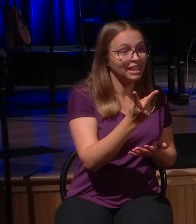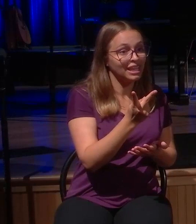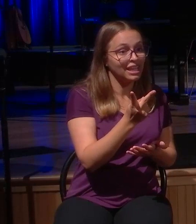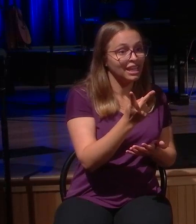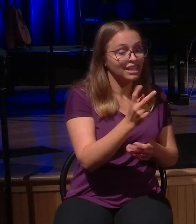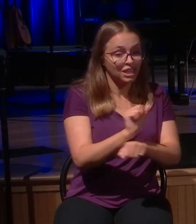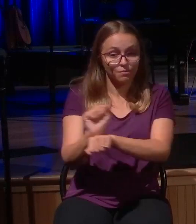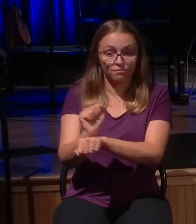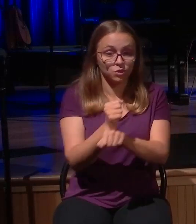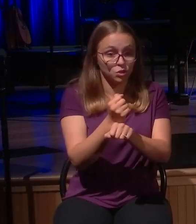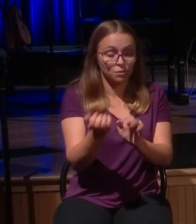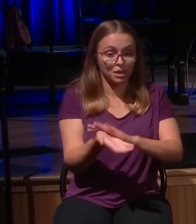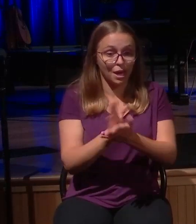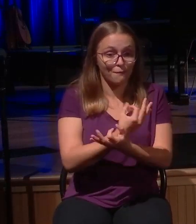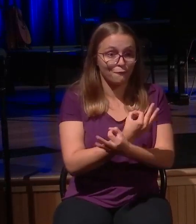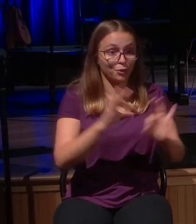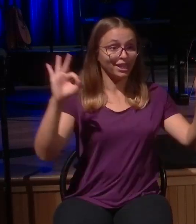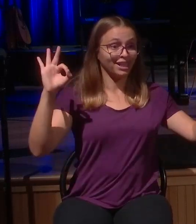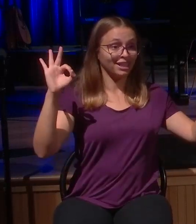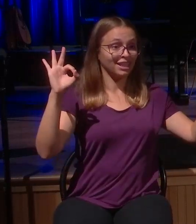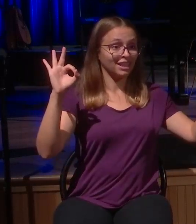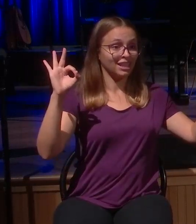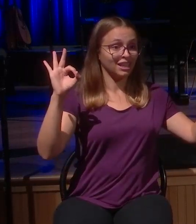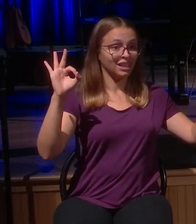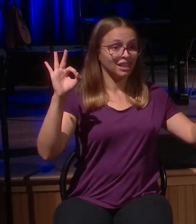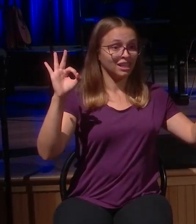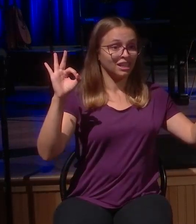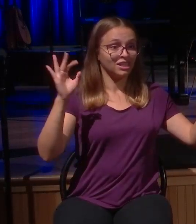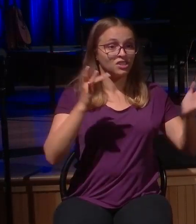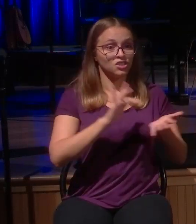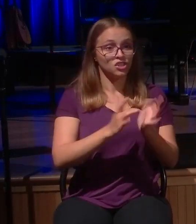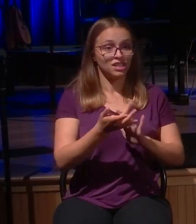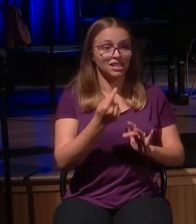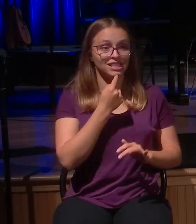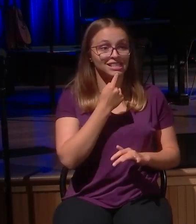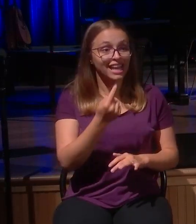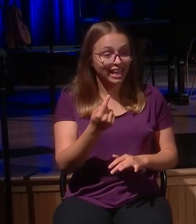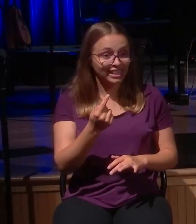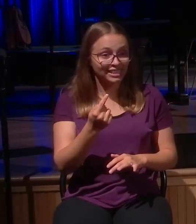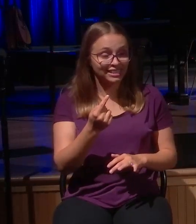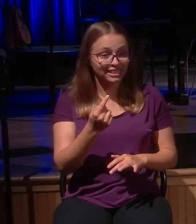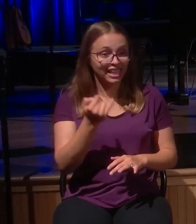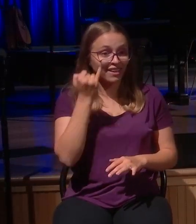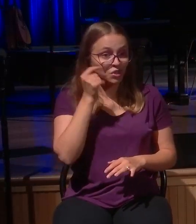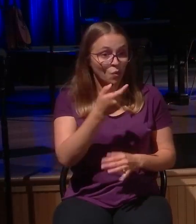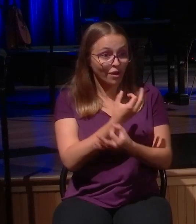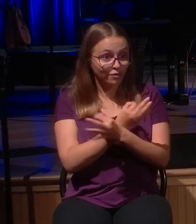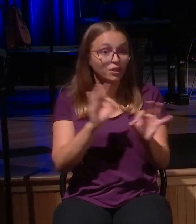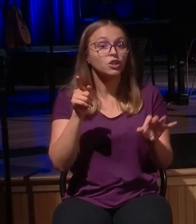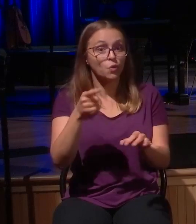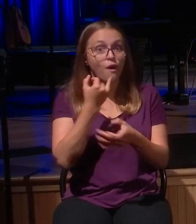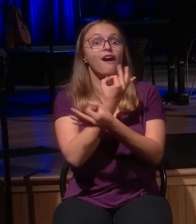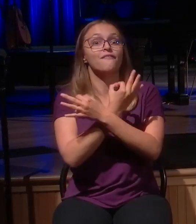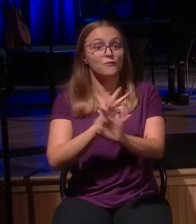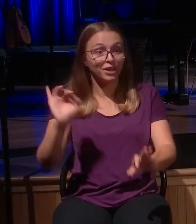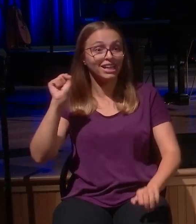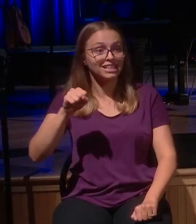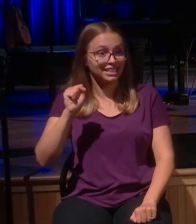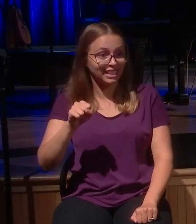says, he whom the Son sets free, free indeed. Indeed, that's what we need. But don't be so grumpy when we look at the world.